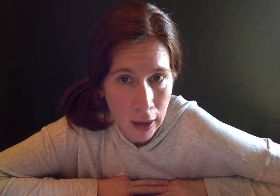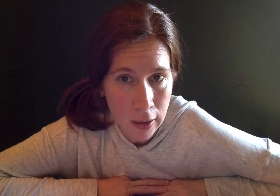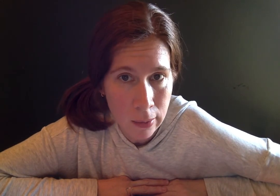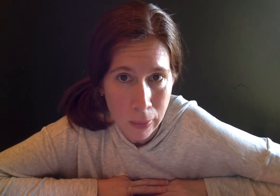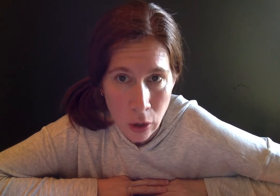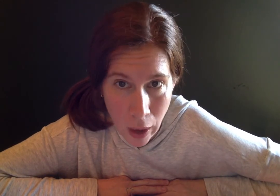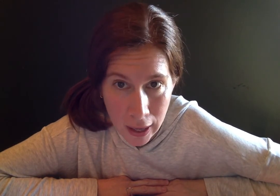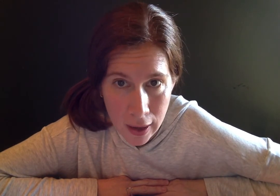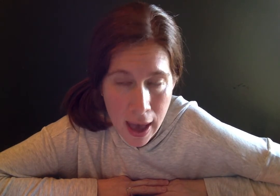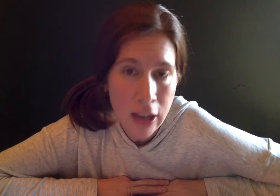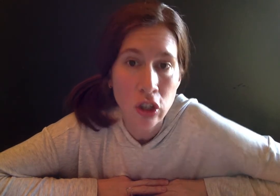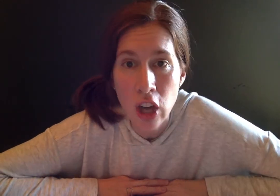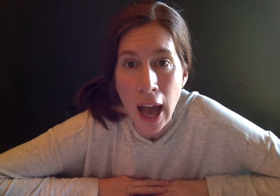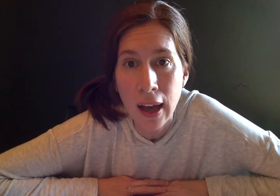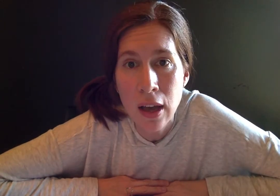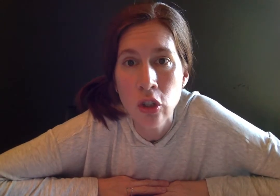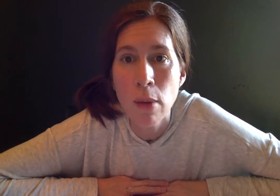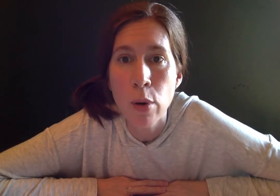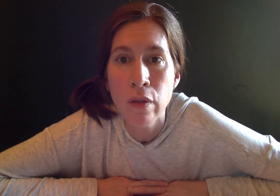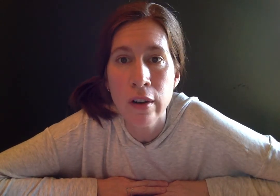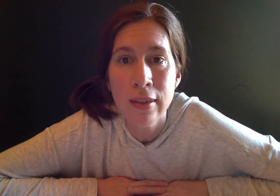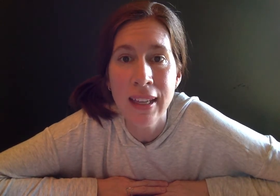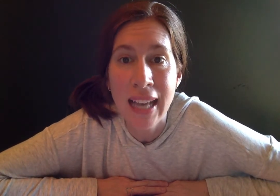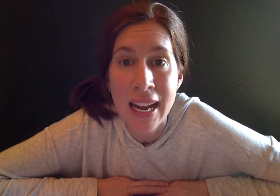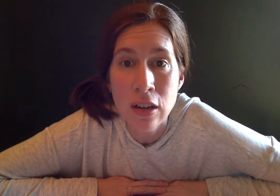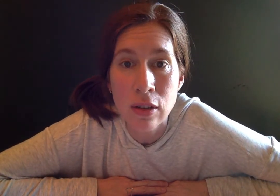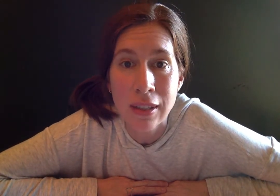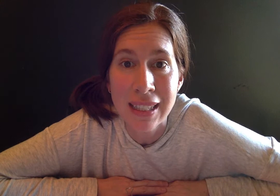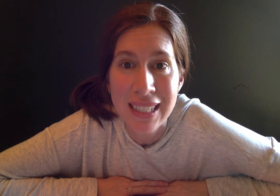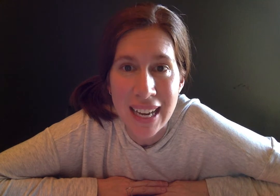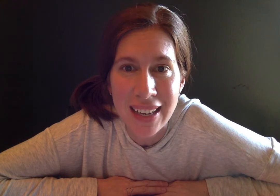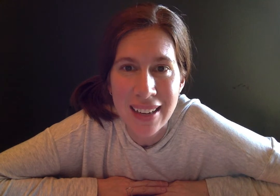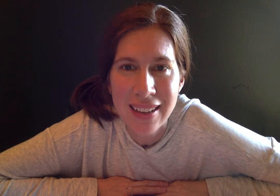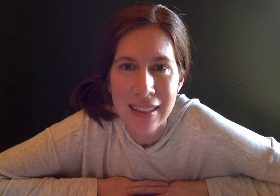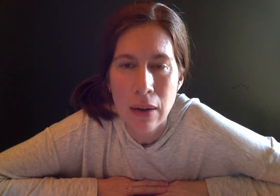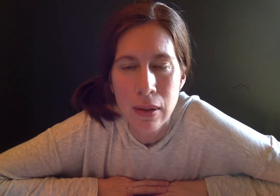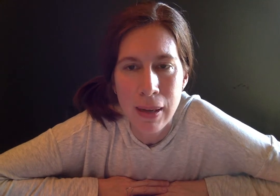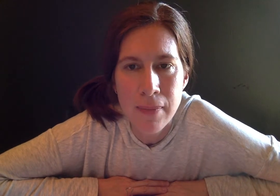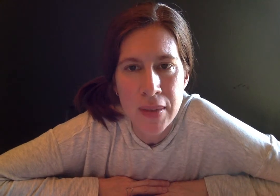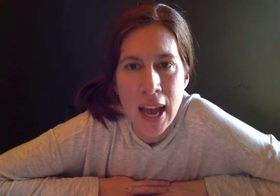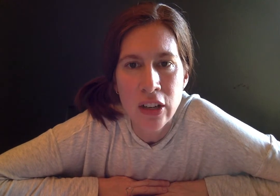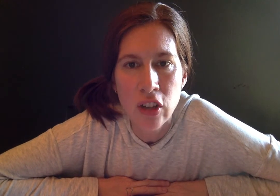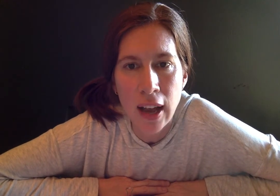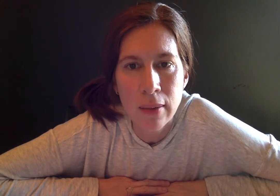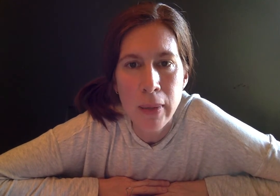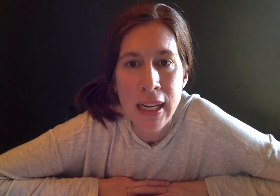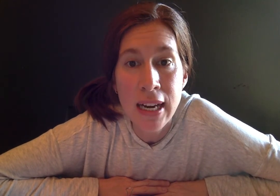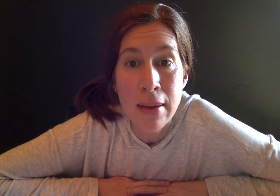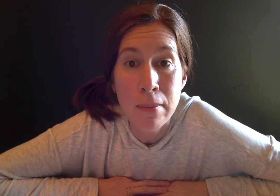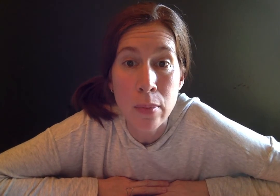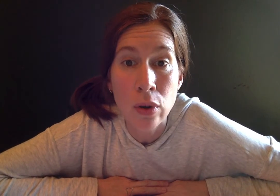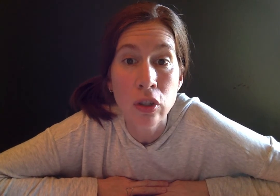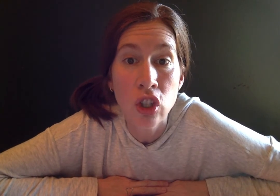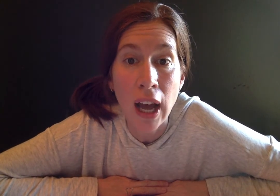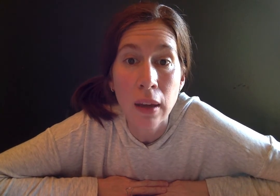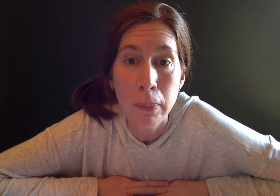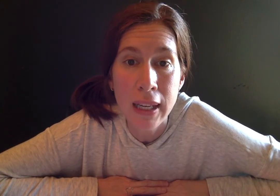be quick jack jump over the candlestick say it with me jack be nimble jack be